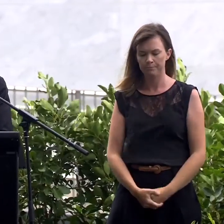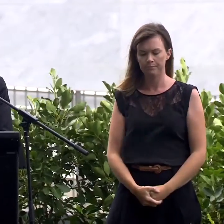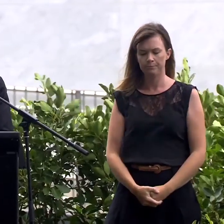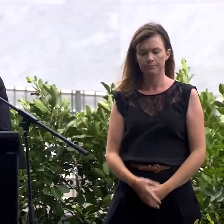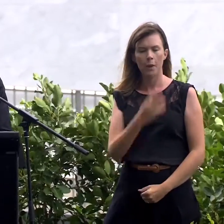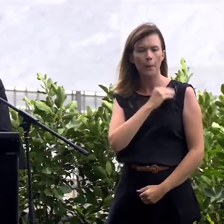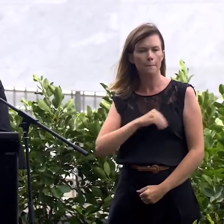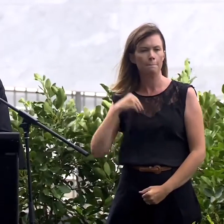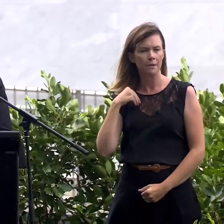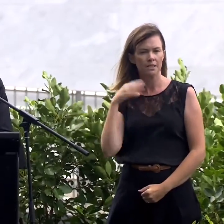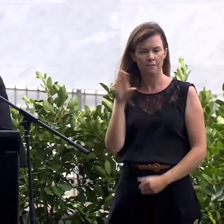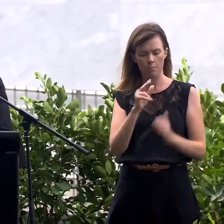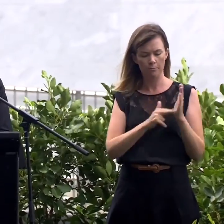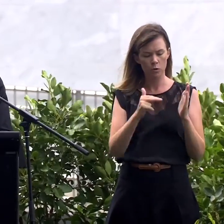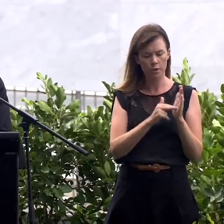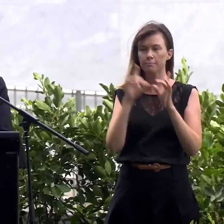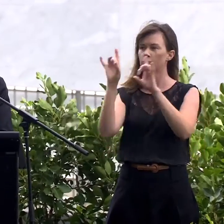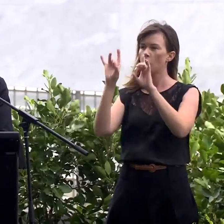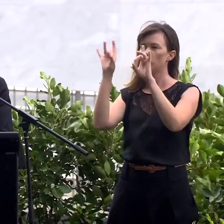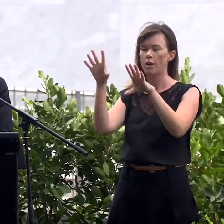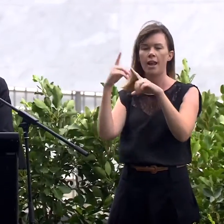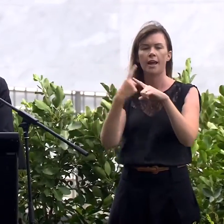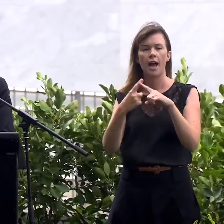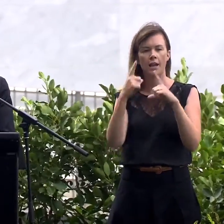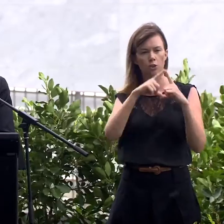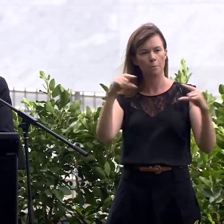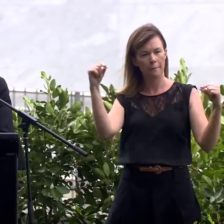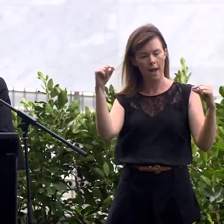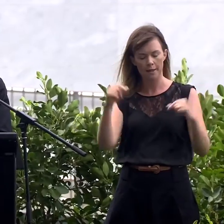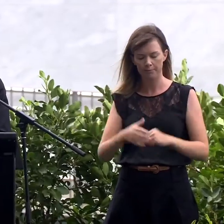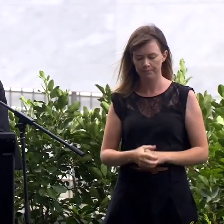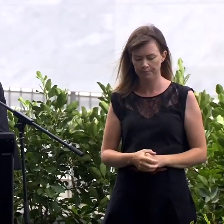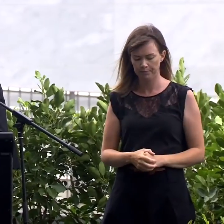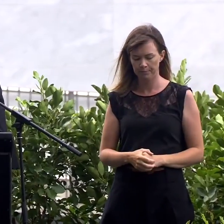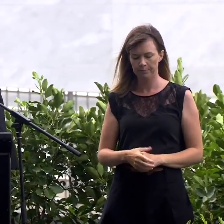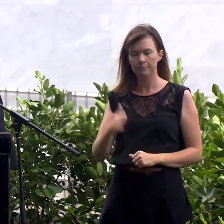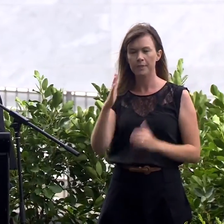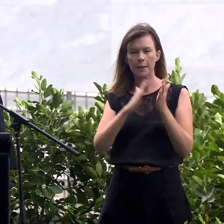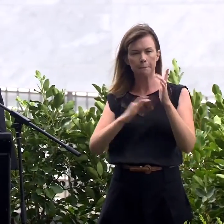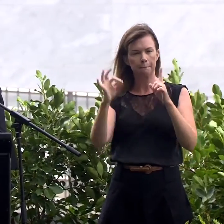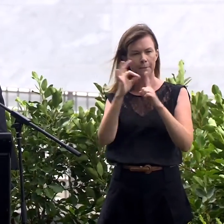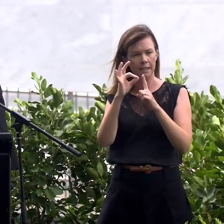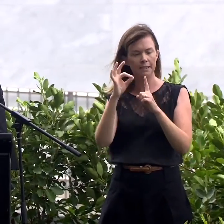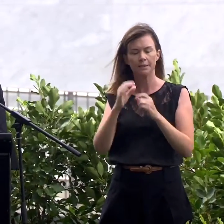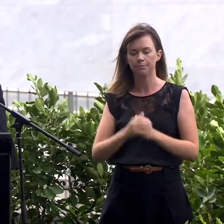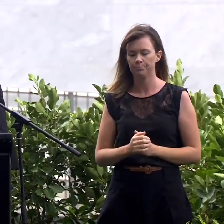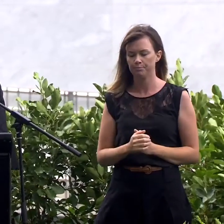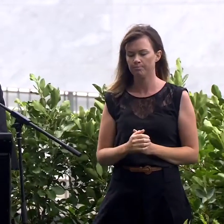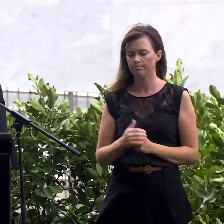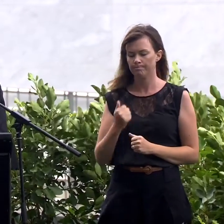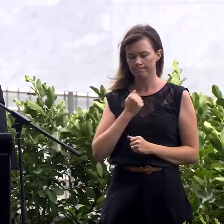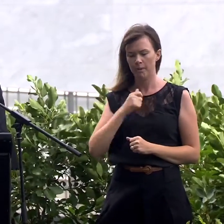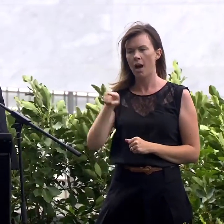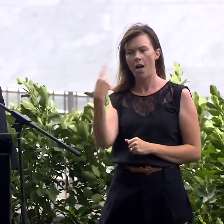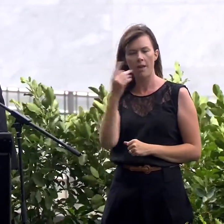the governments of New Zealand, Australia and Japan, Members of Parliament, my fellow Mayors